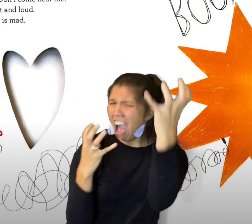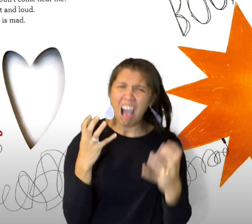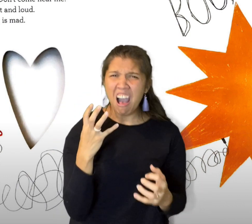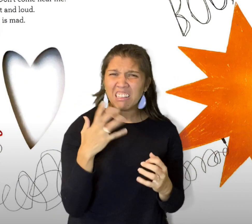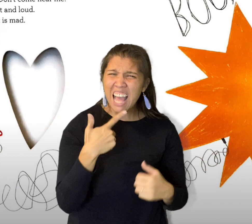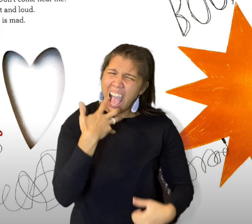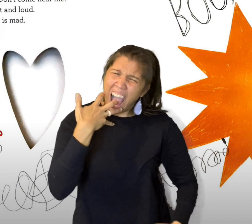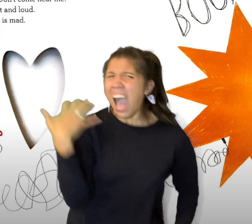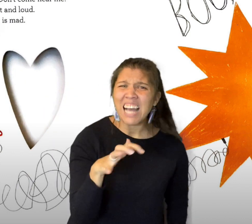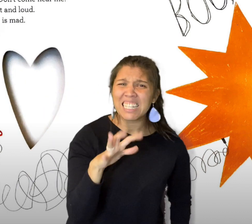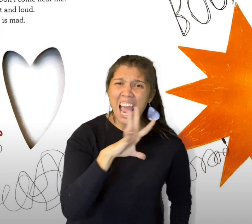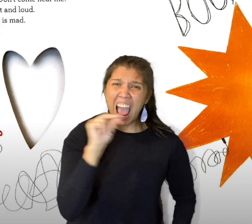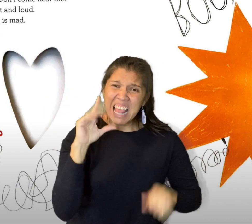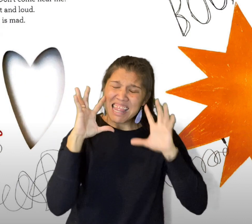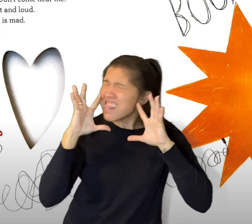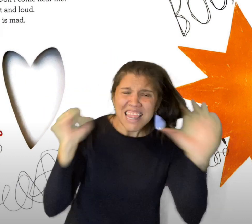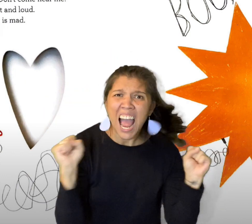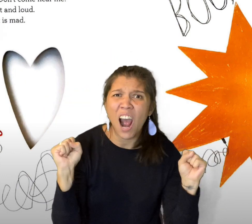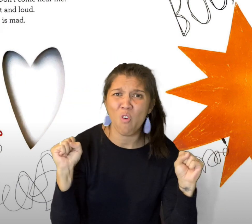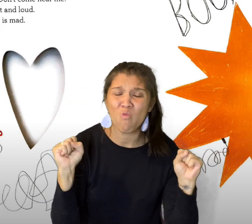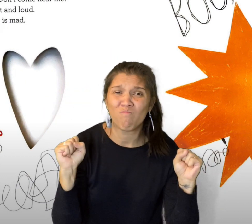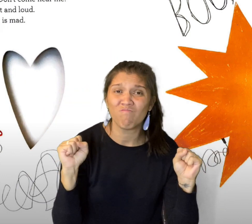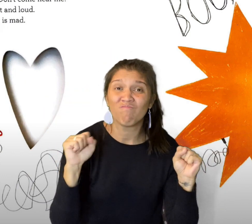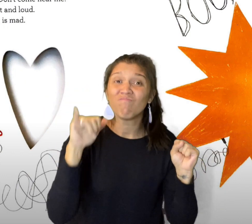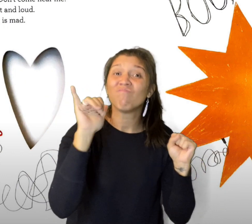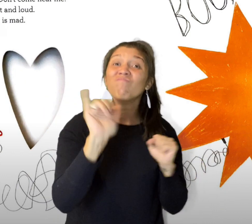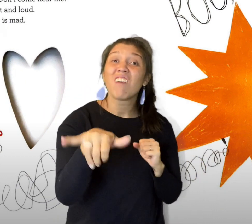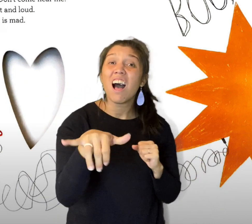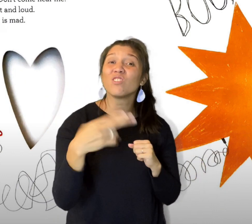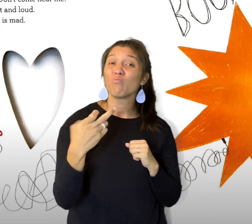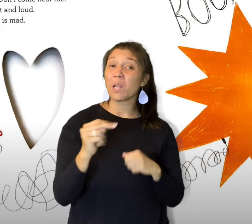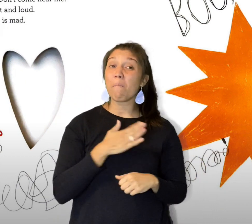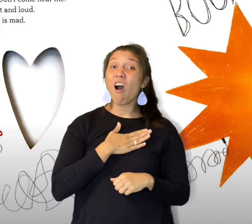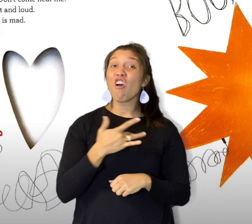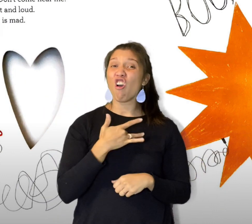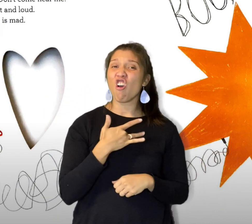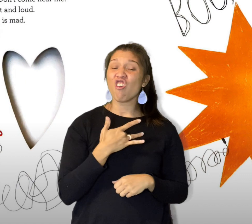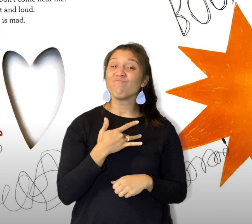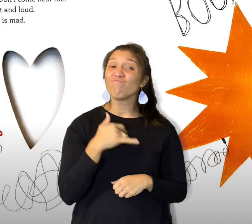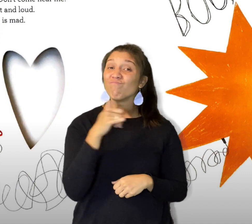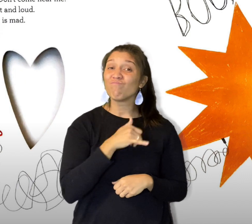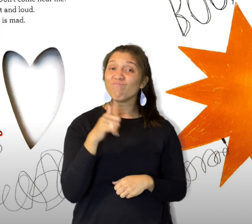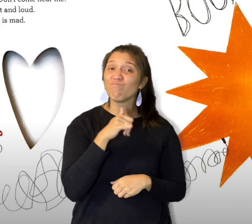and loud. This is when my heart is